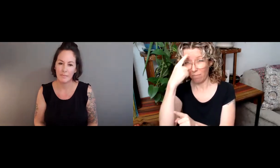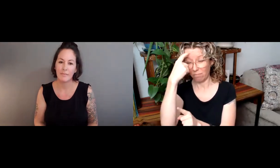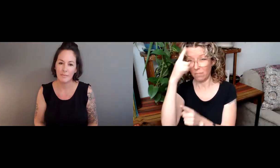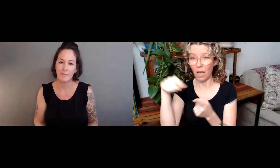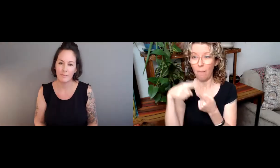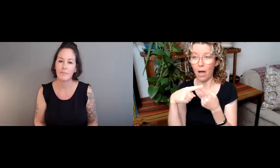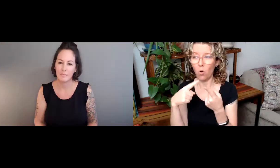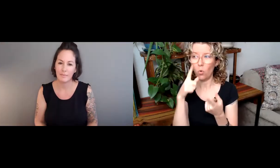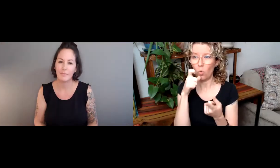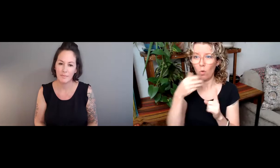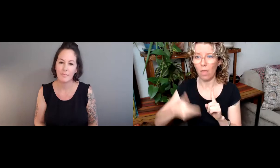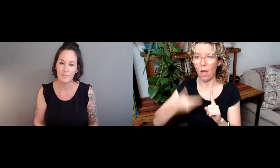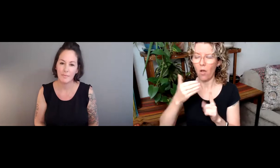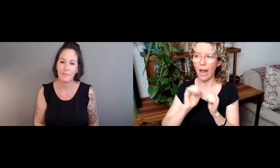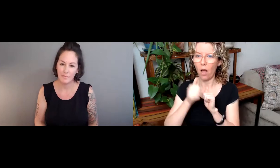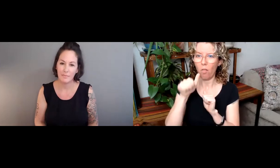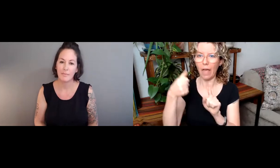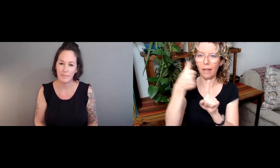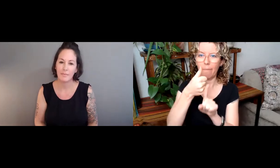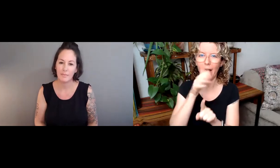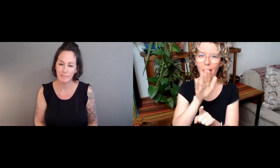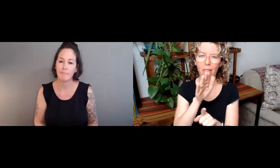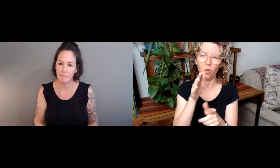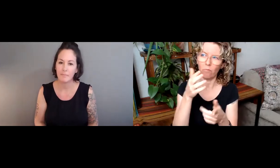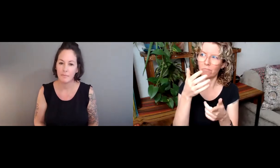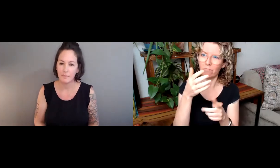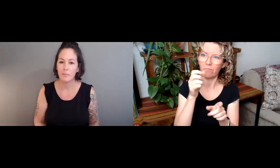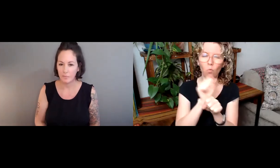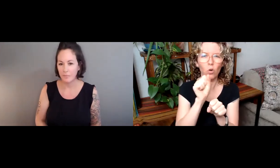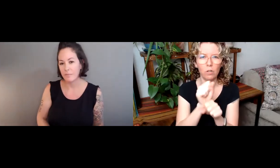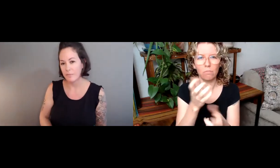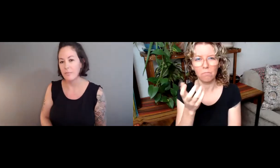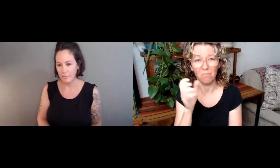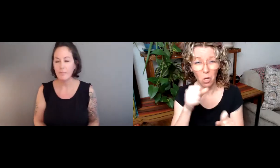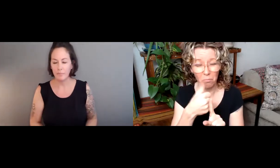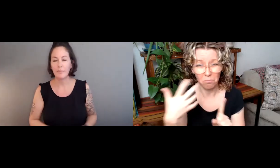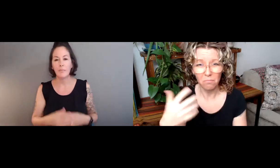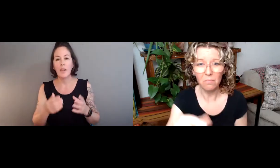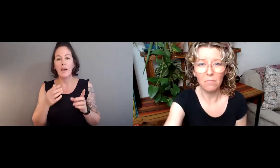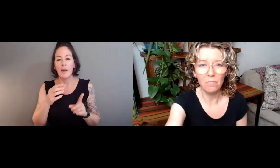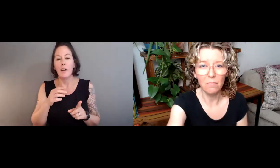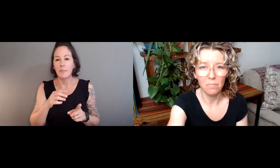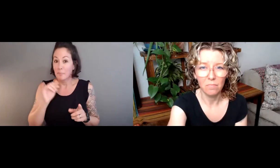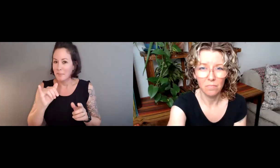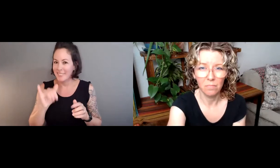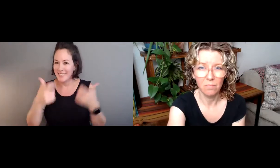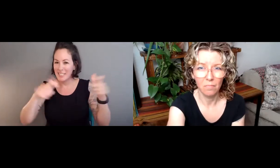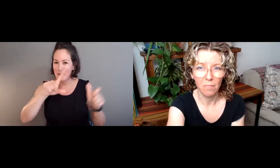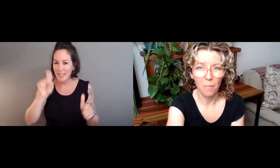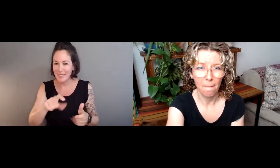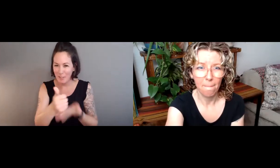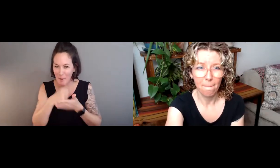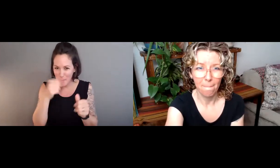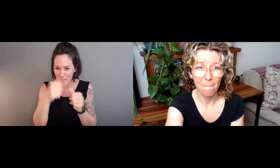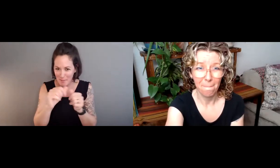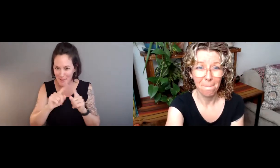documentation, how they might be able to be more mindful of who they are and how that impacts the work that they're doing. Can you expand on that a little bit